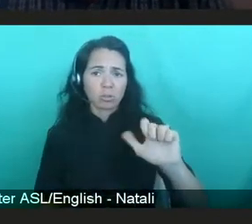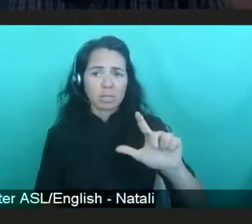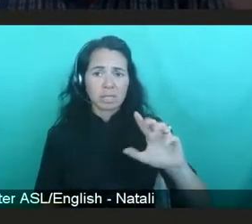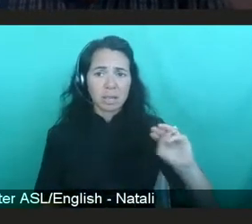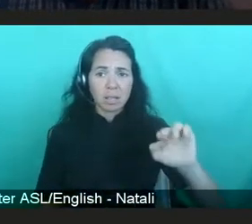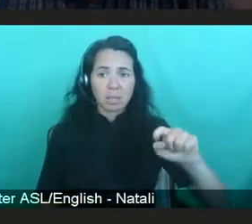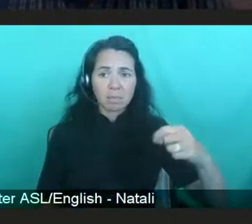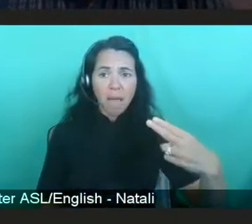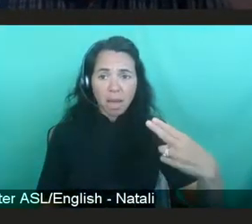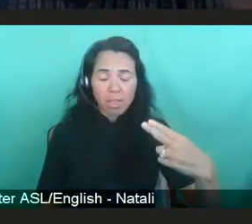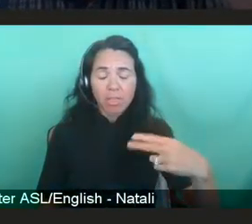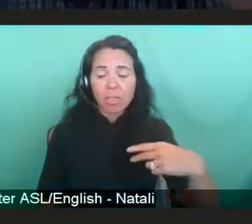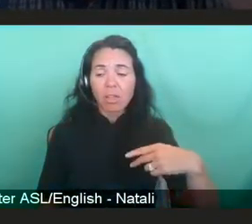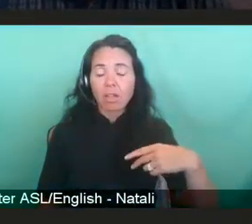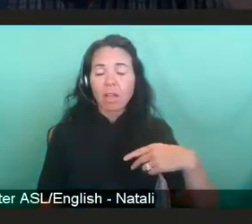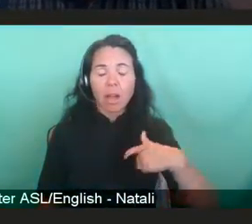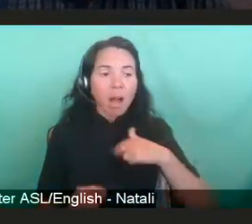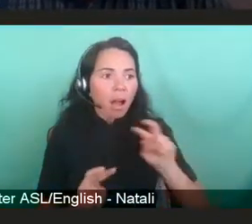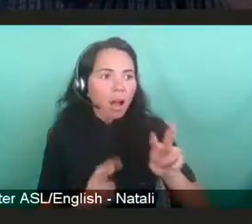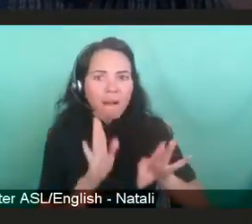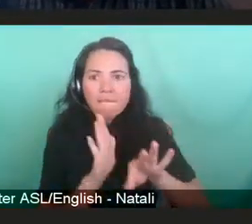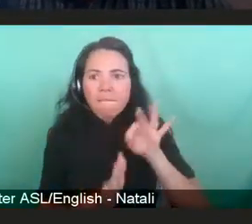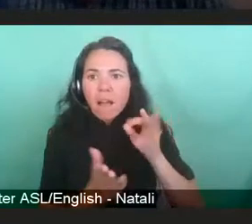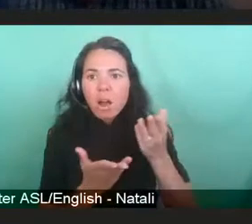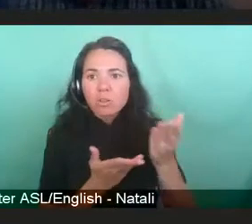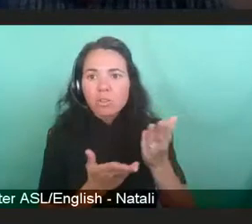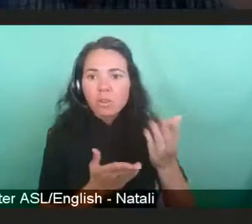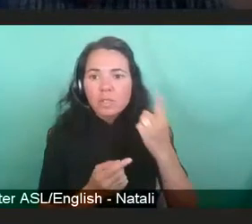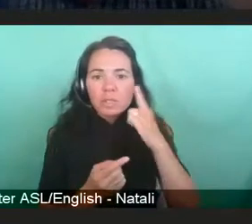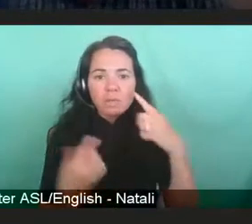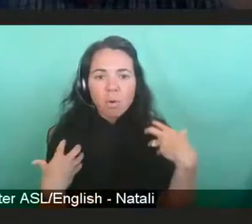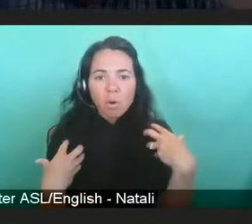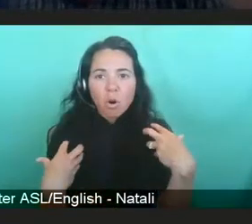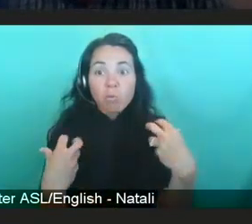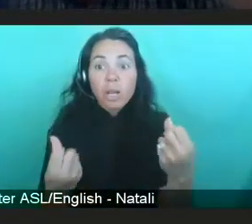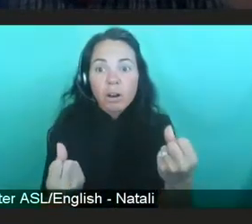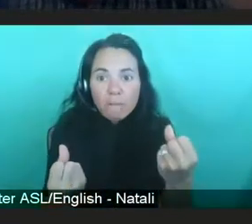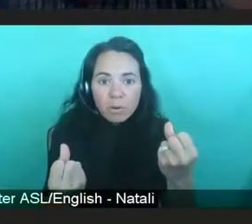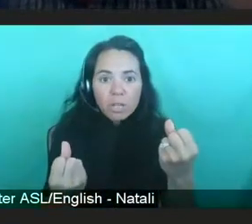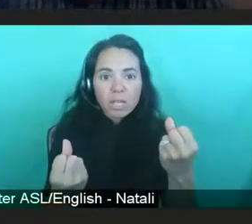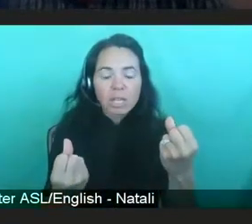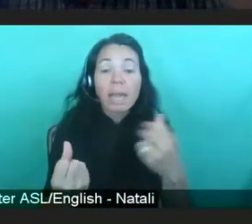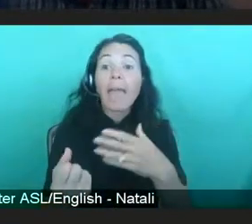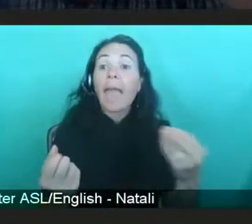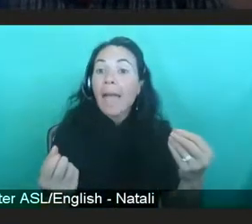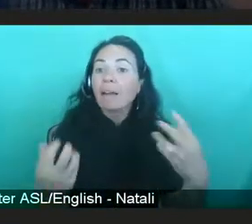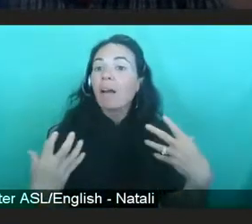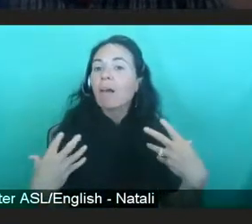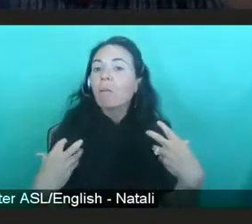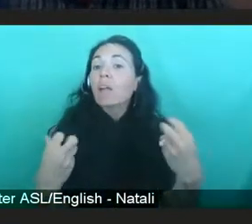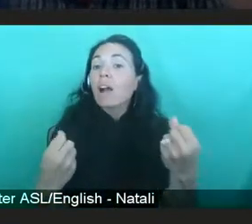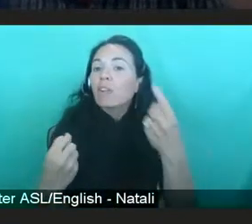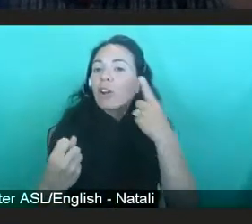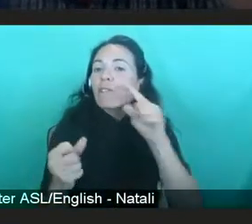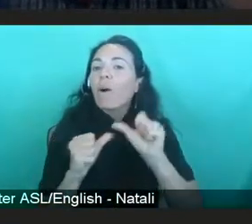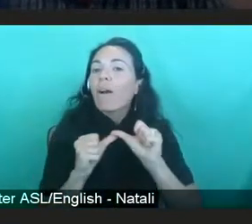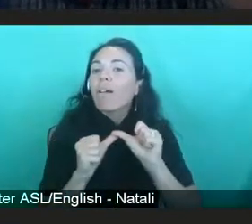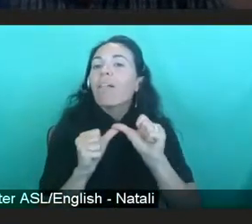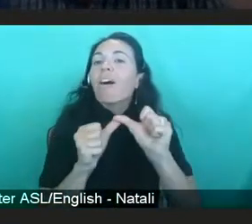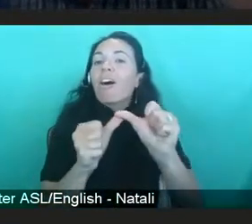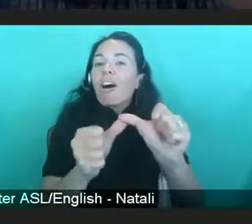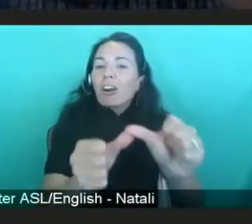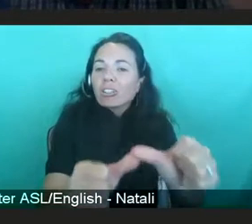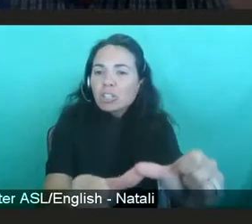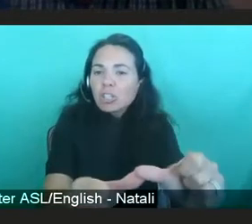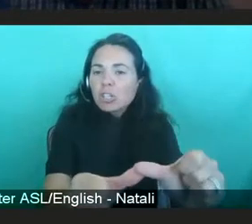services associated with a recovery and sustaining long-term recovery. But what does recovery